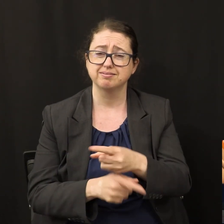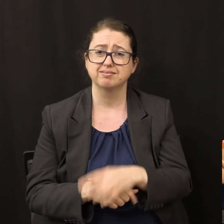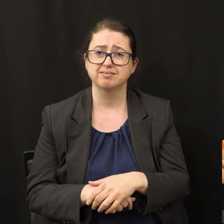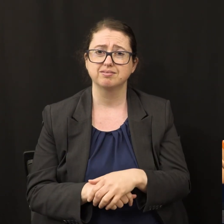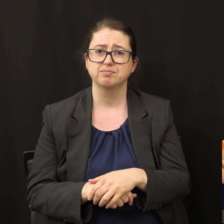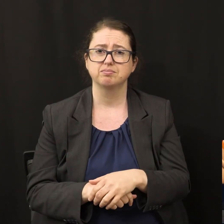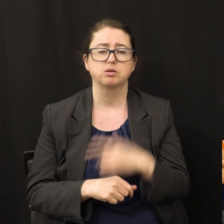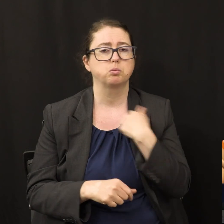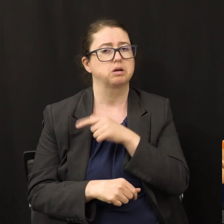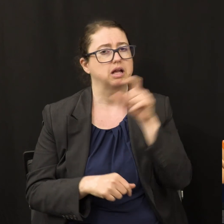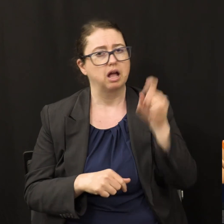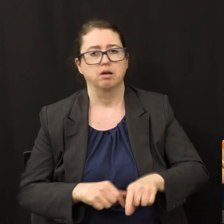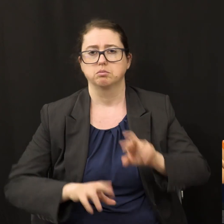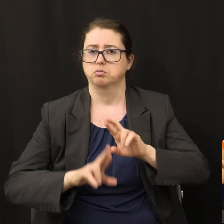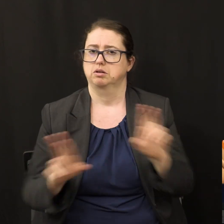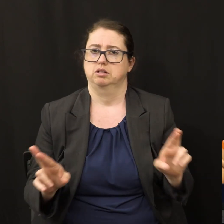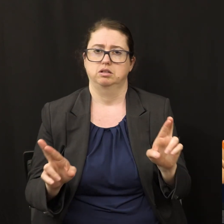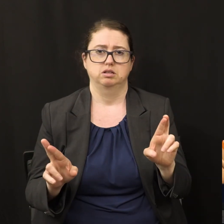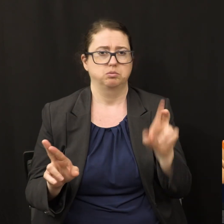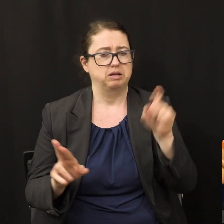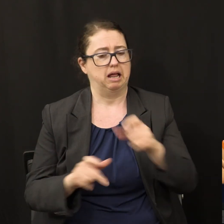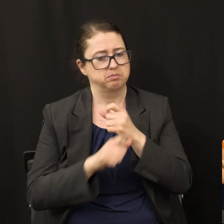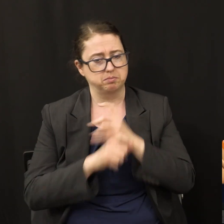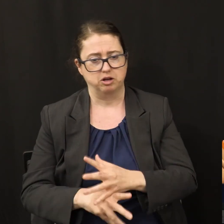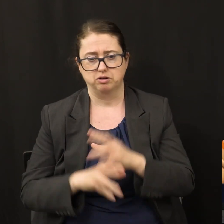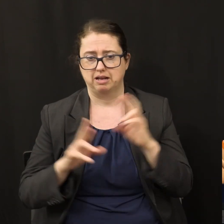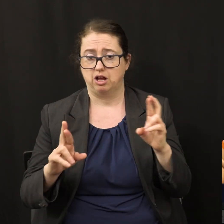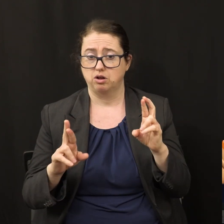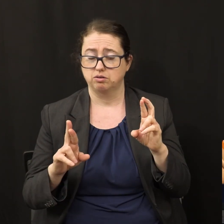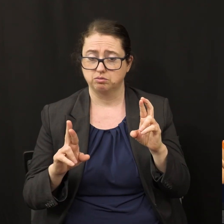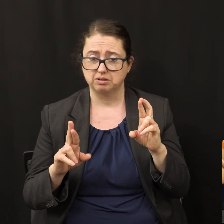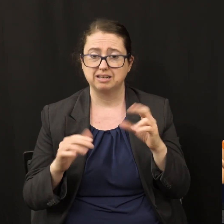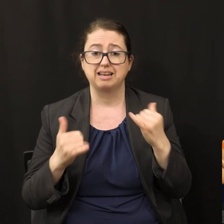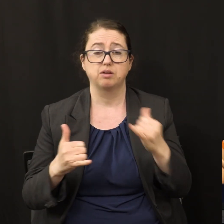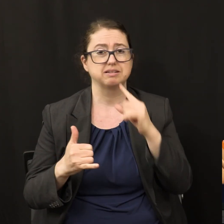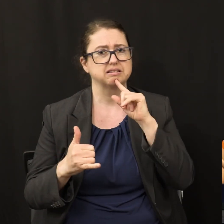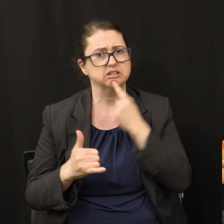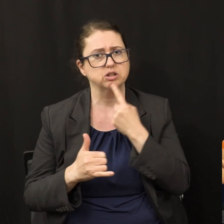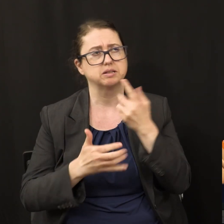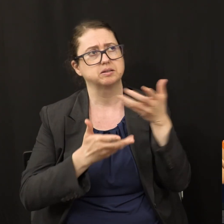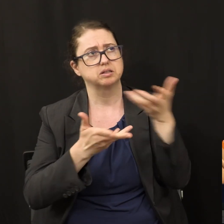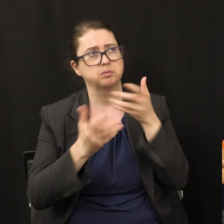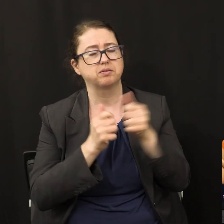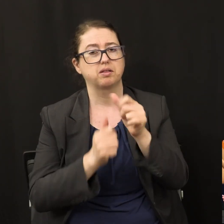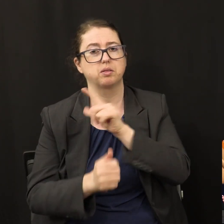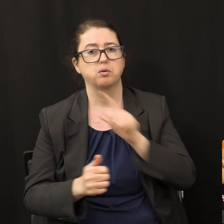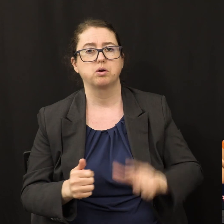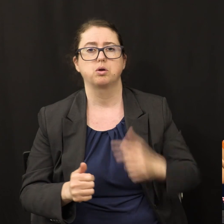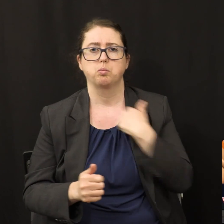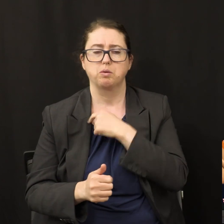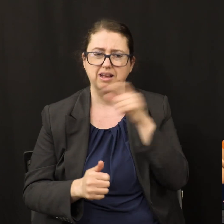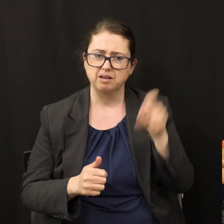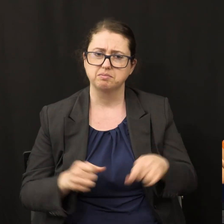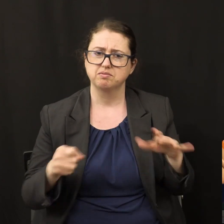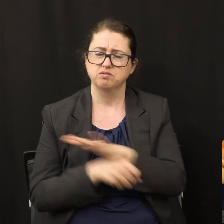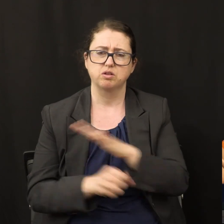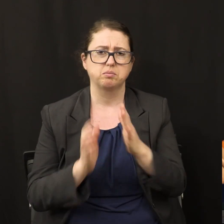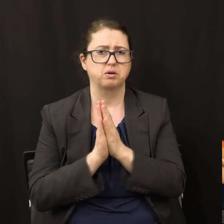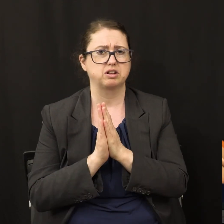we need to prepare we need to get serious with the Lord we need to be people of prayer we need to